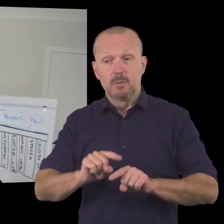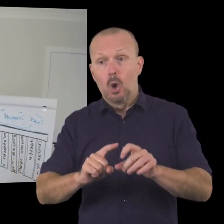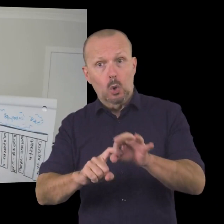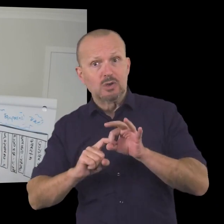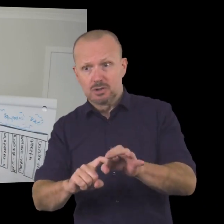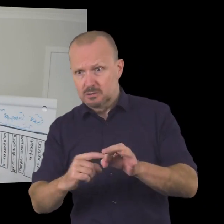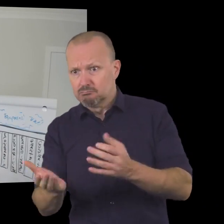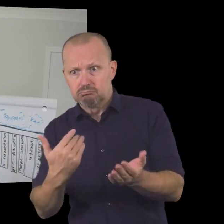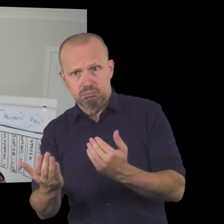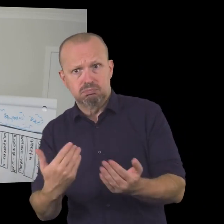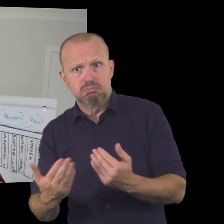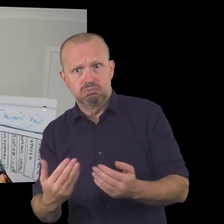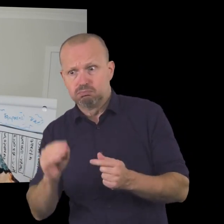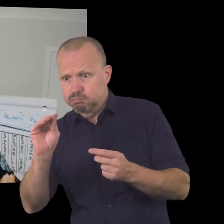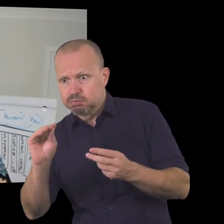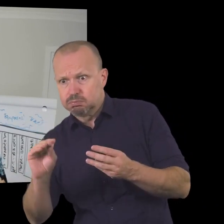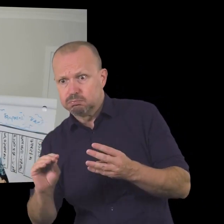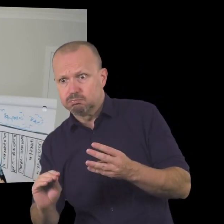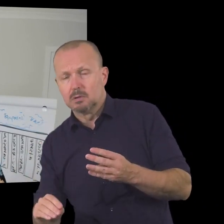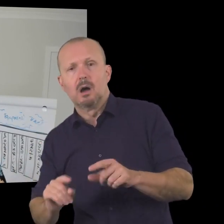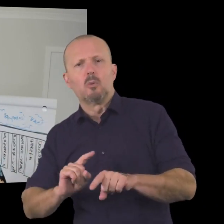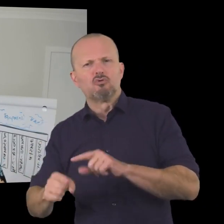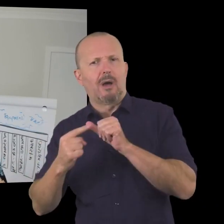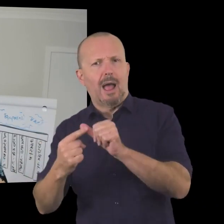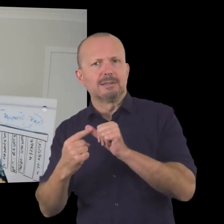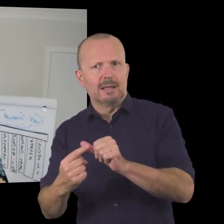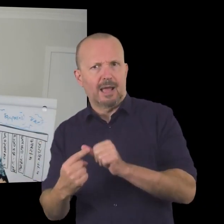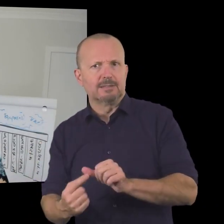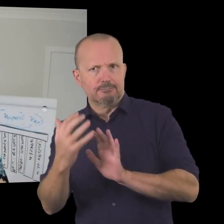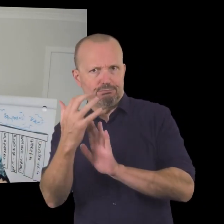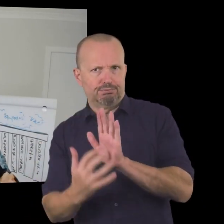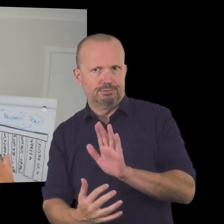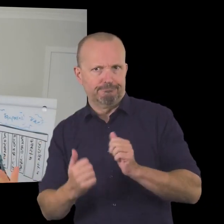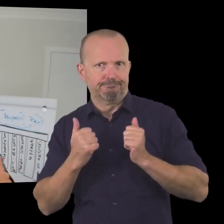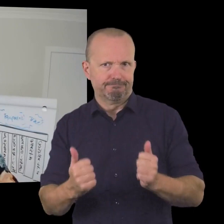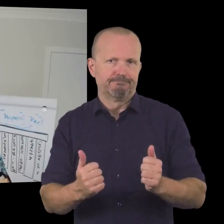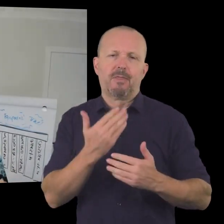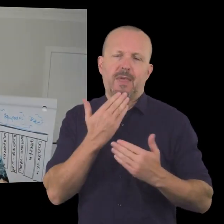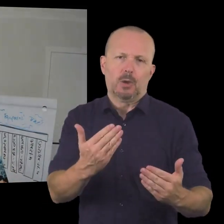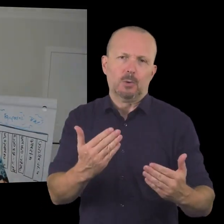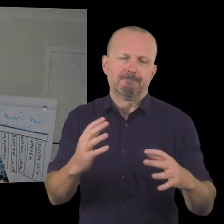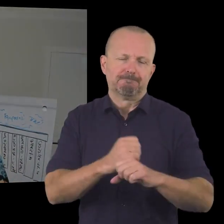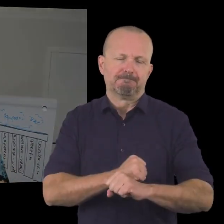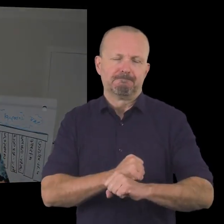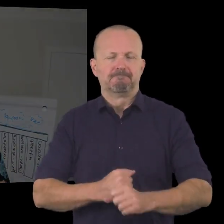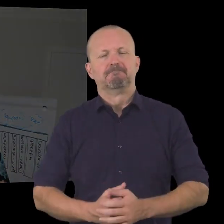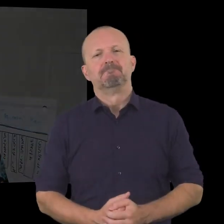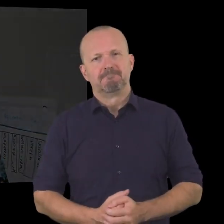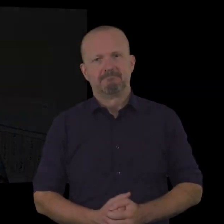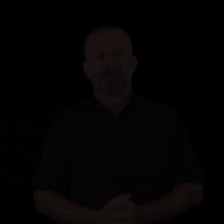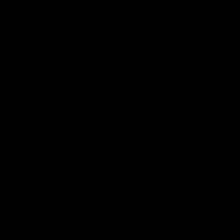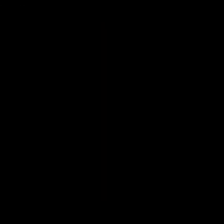conference pile your questions into the q a tab and we'll do our best to uh to share some thoughts around each